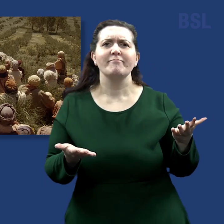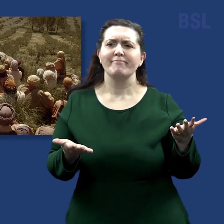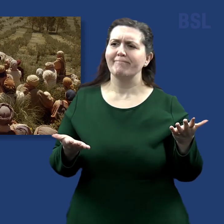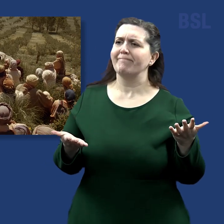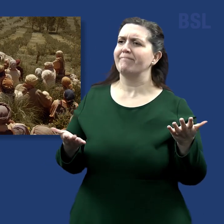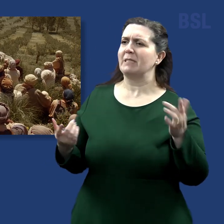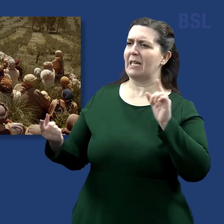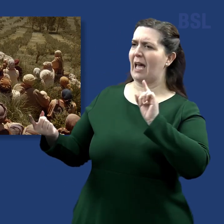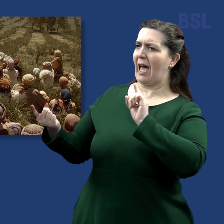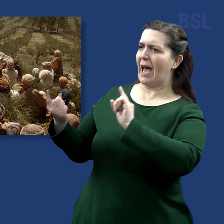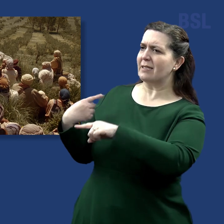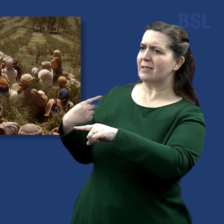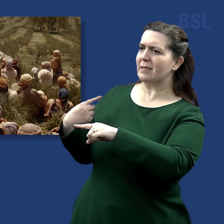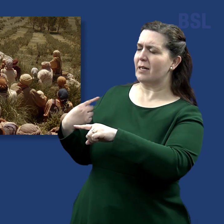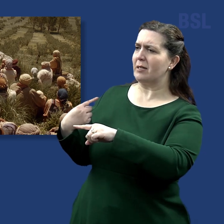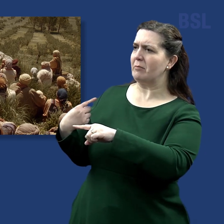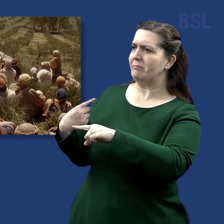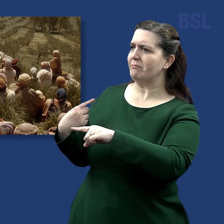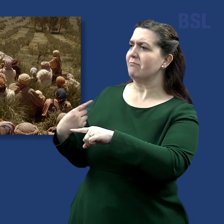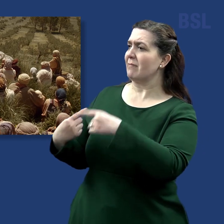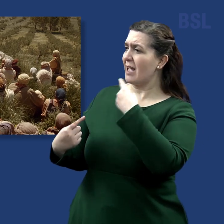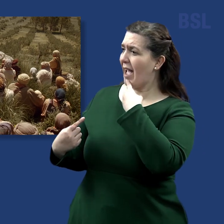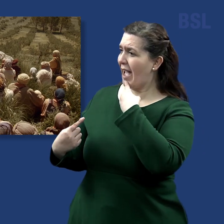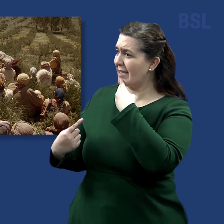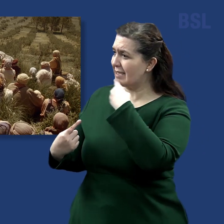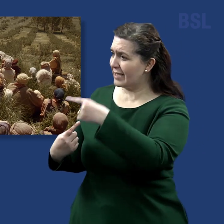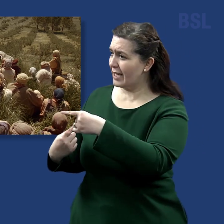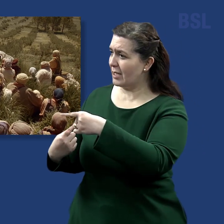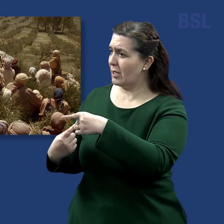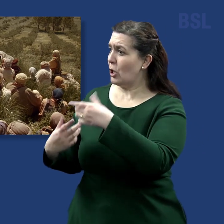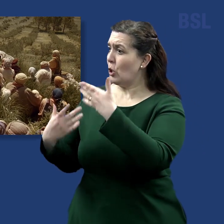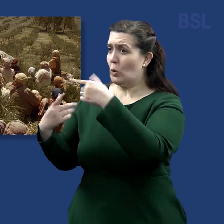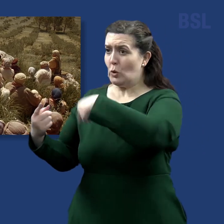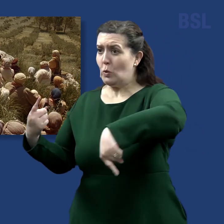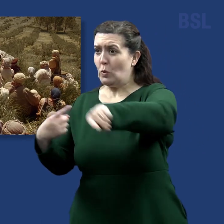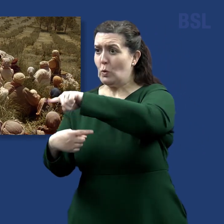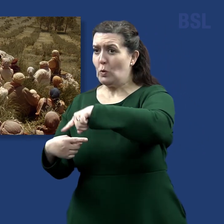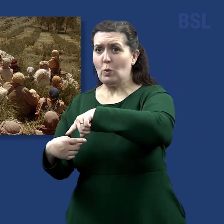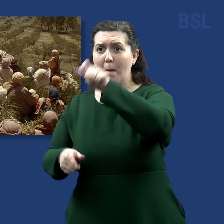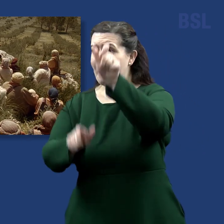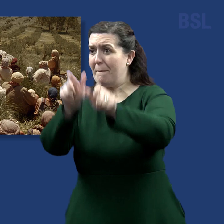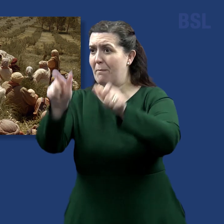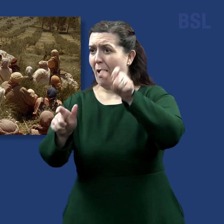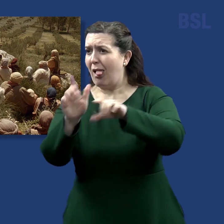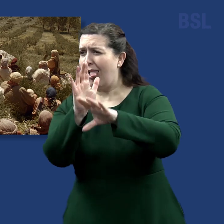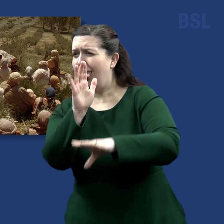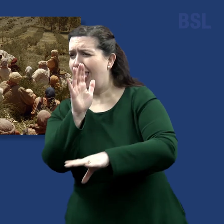Then shall I answer them, saying, Verily I say unto you, Inasmuch as ye did it not to one of the least of these,